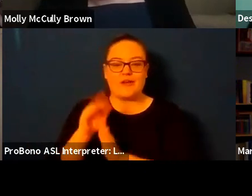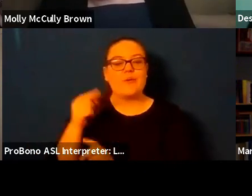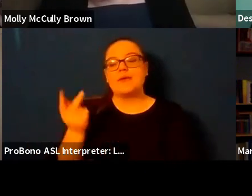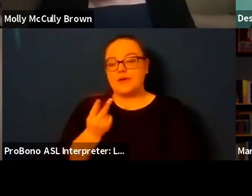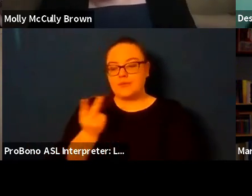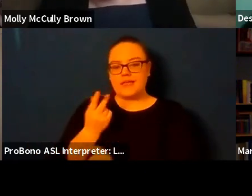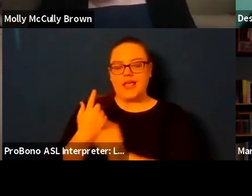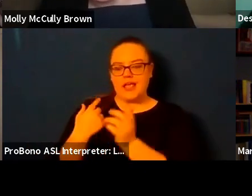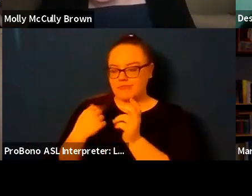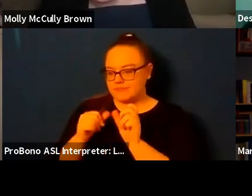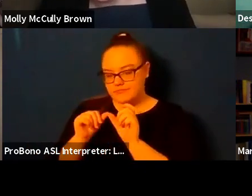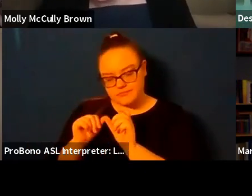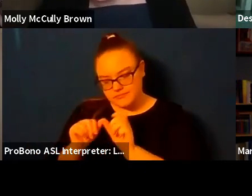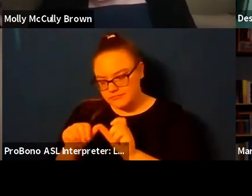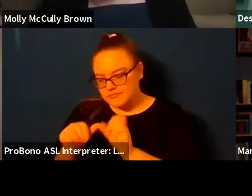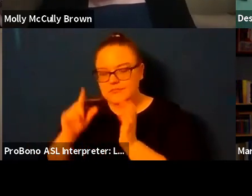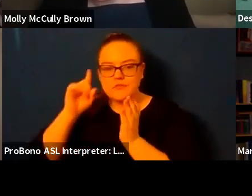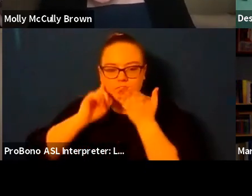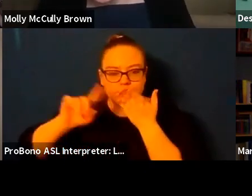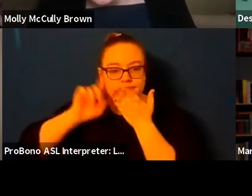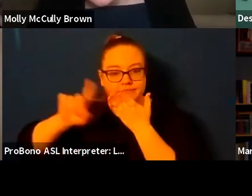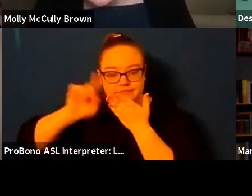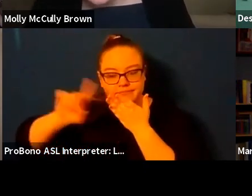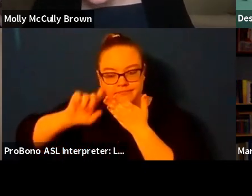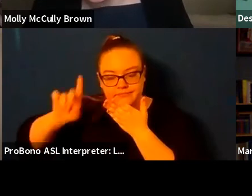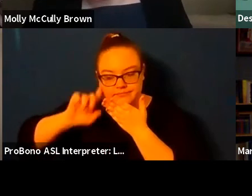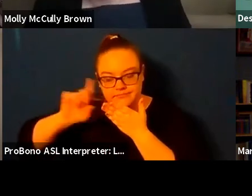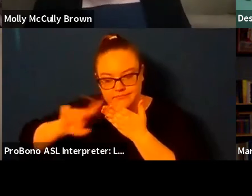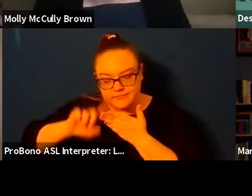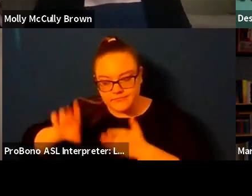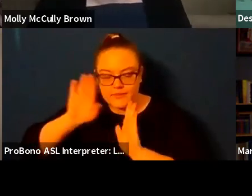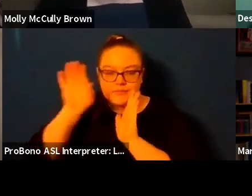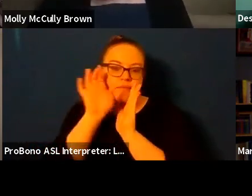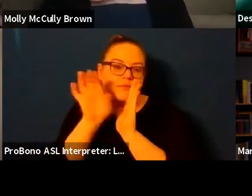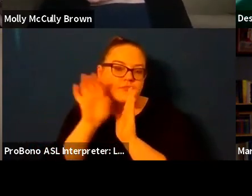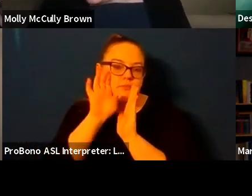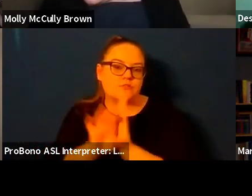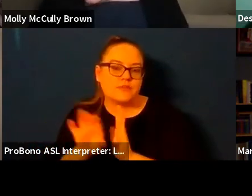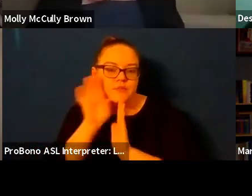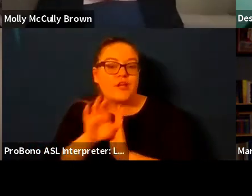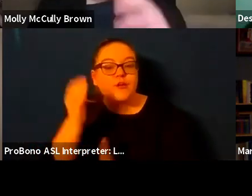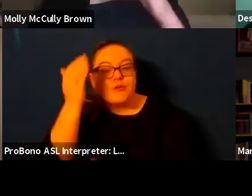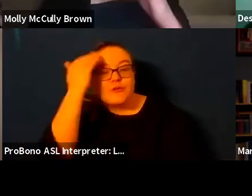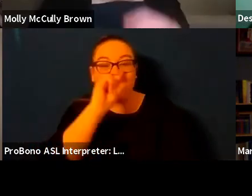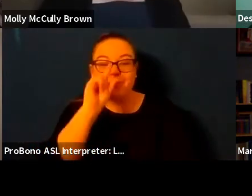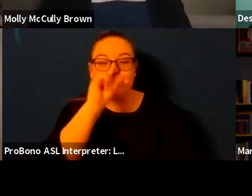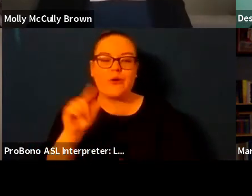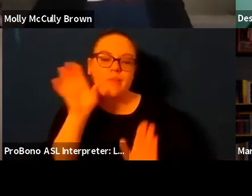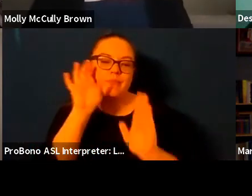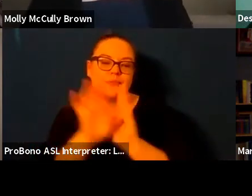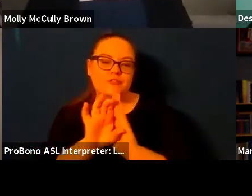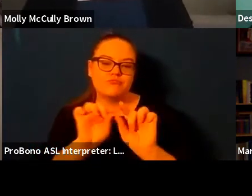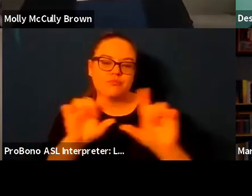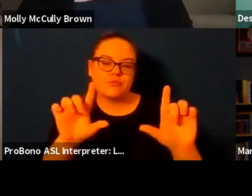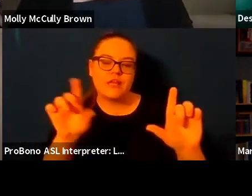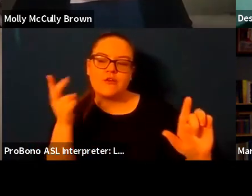rabbit holes of images and clicking the see similar images button until you know